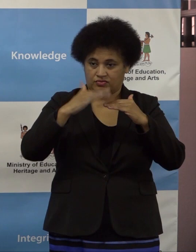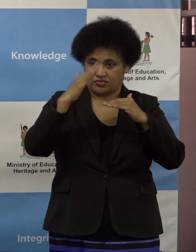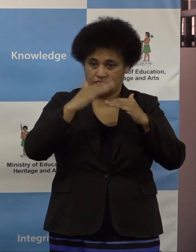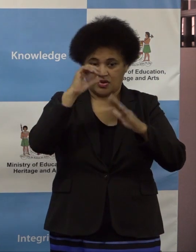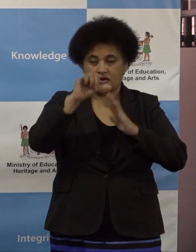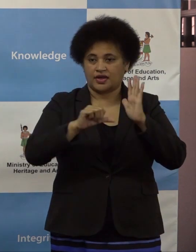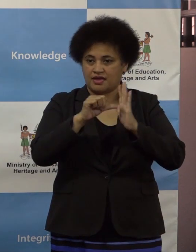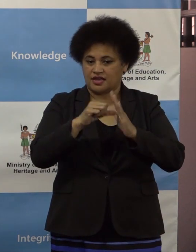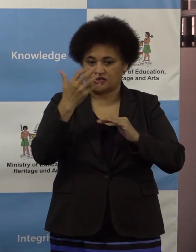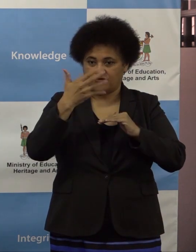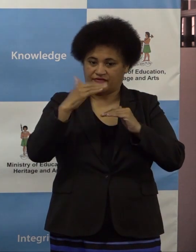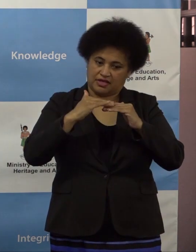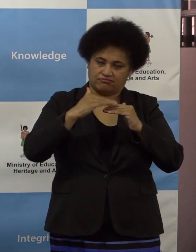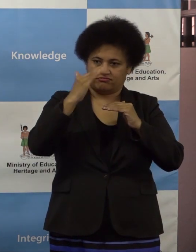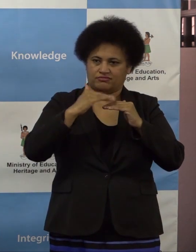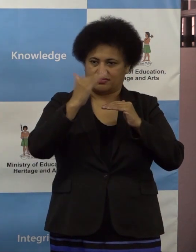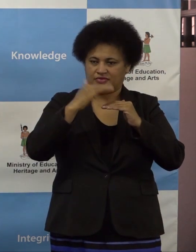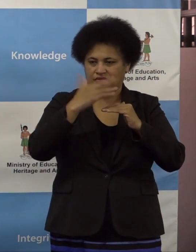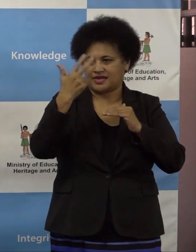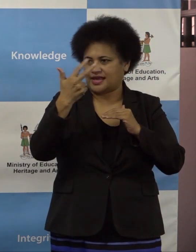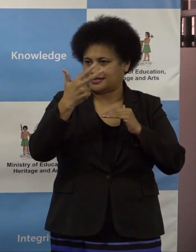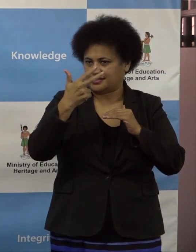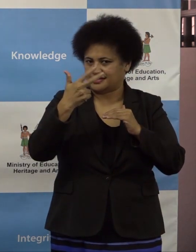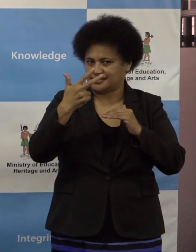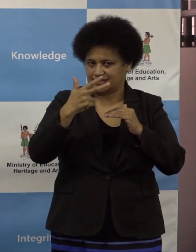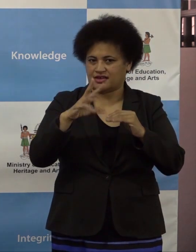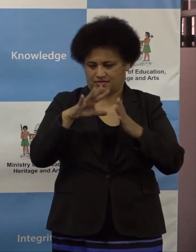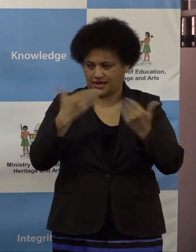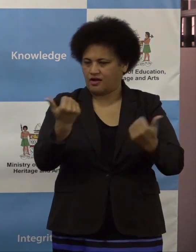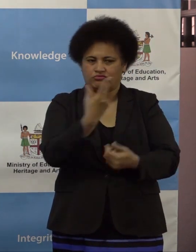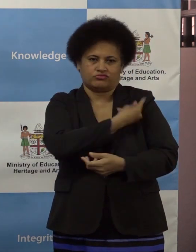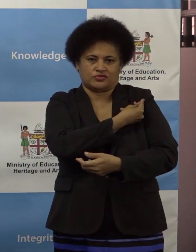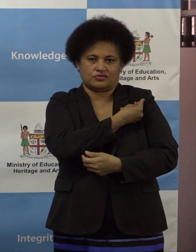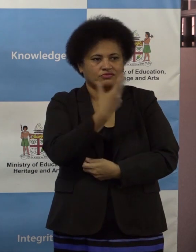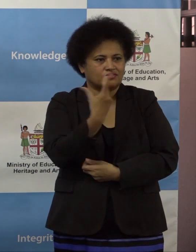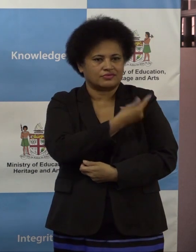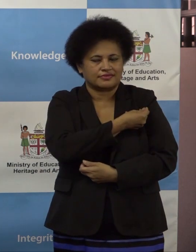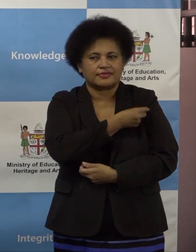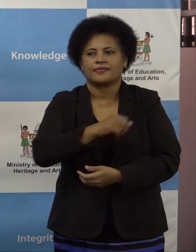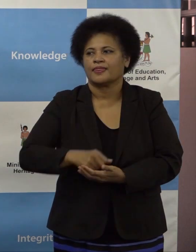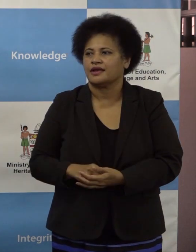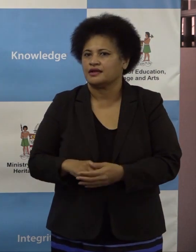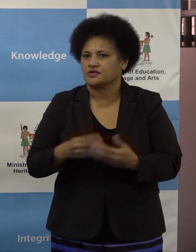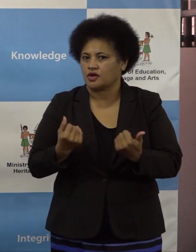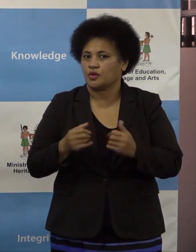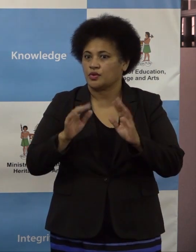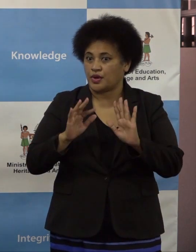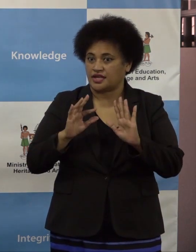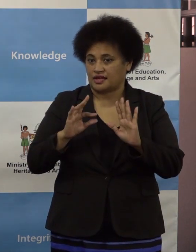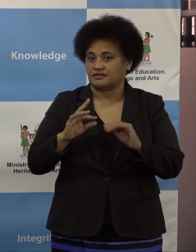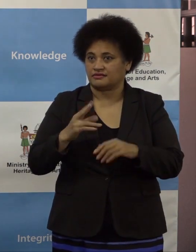15 year old right up to 18 year old and we are also waiting for vaccines to come in